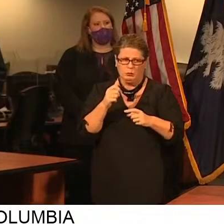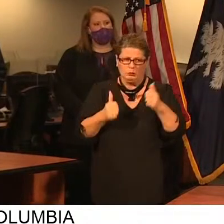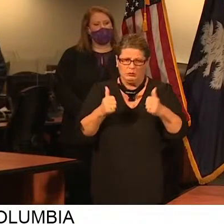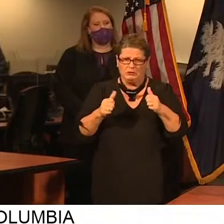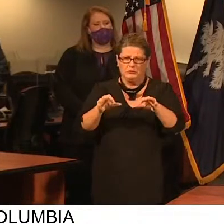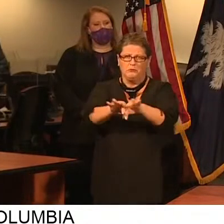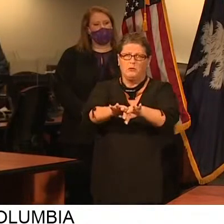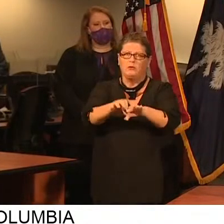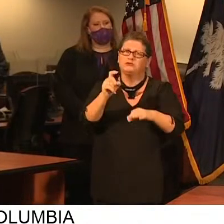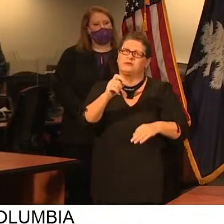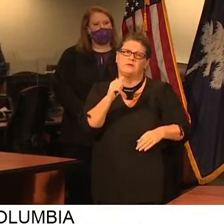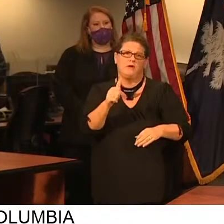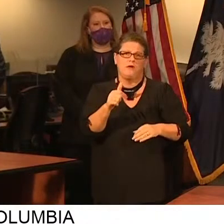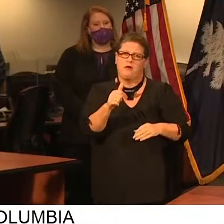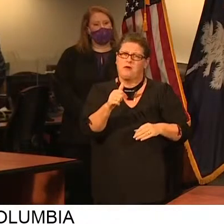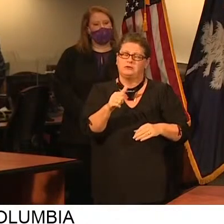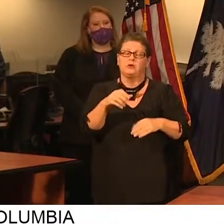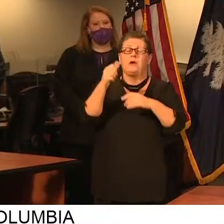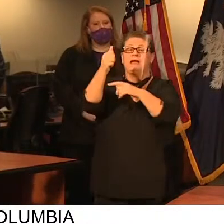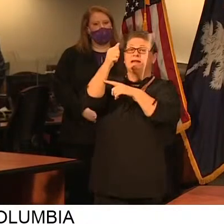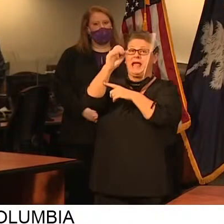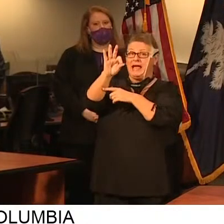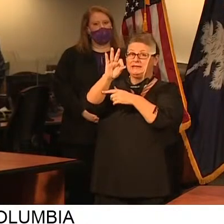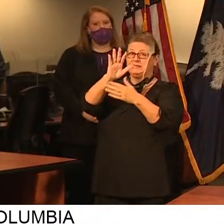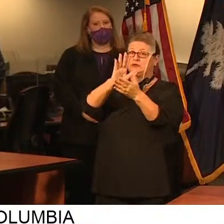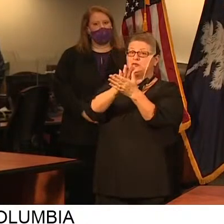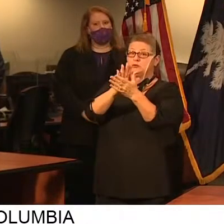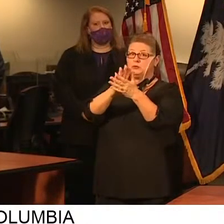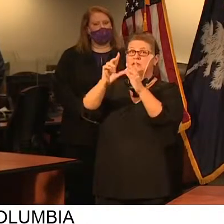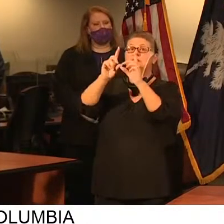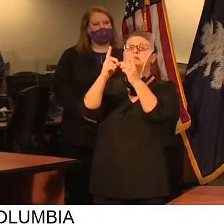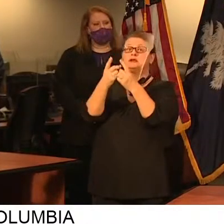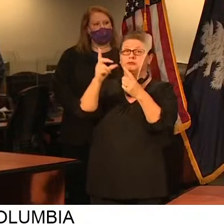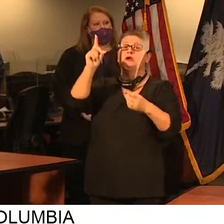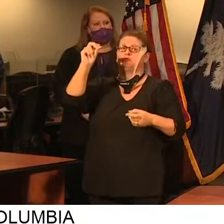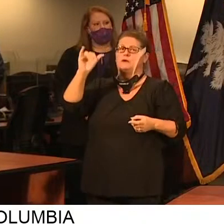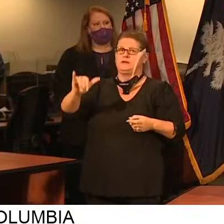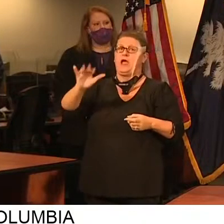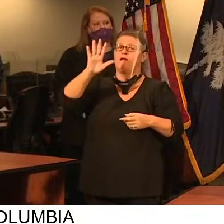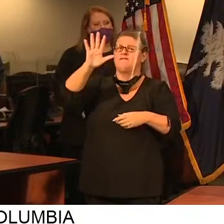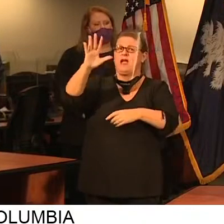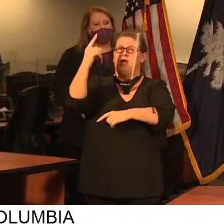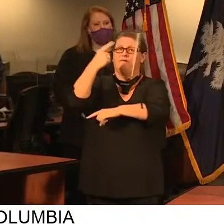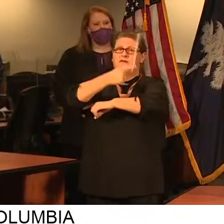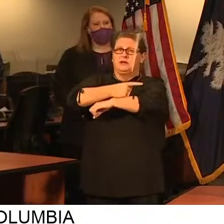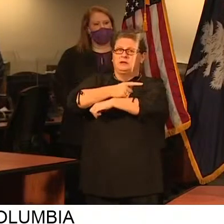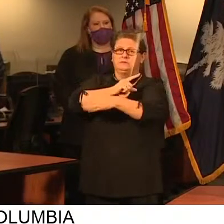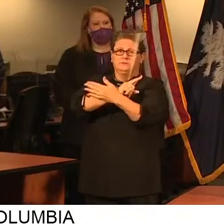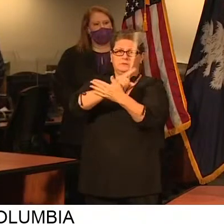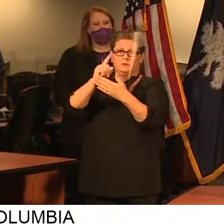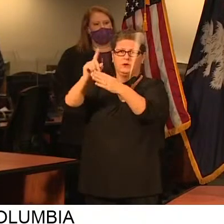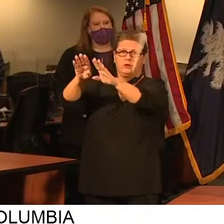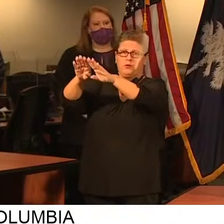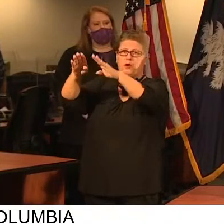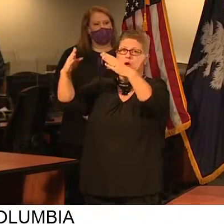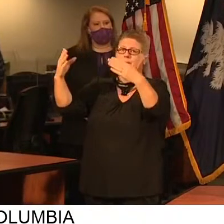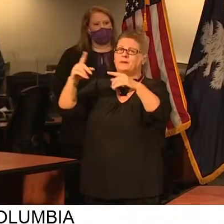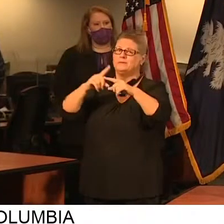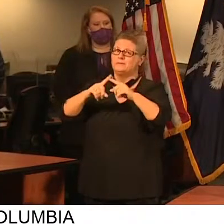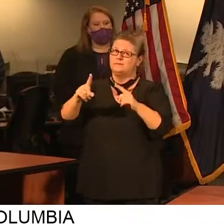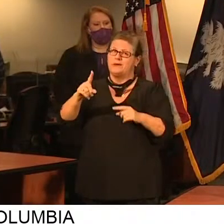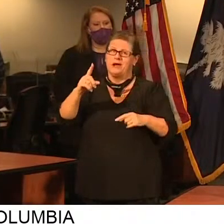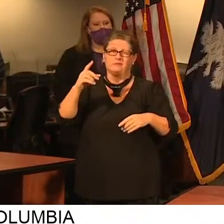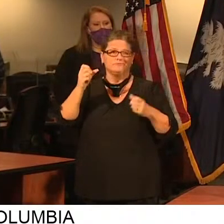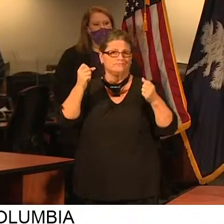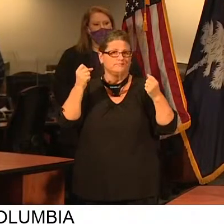school districts began this school year with their classrooms open five days a week. However, a large number